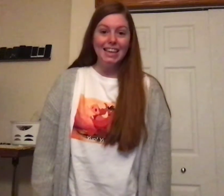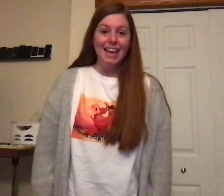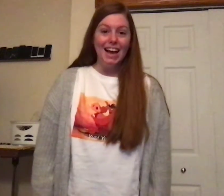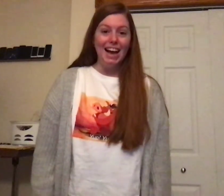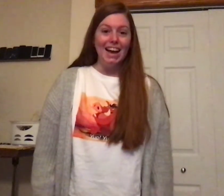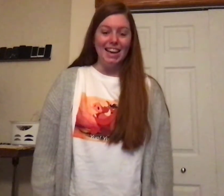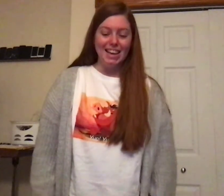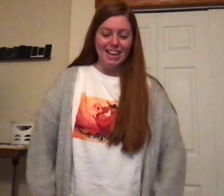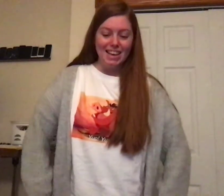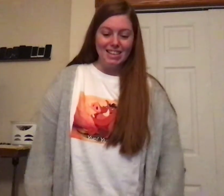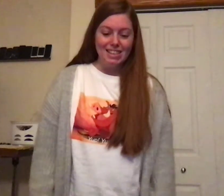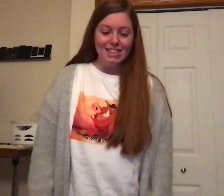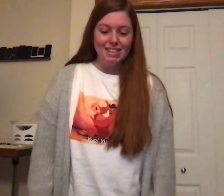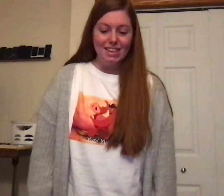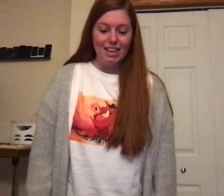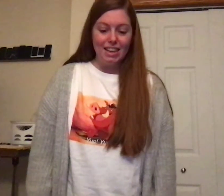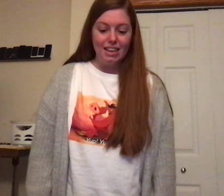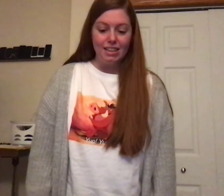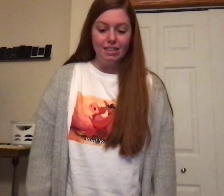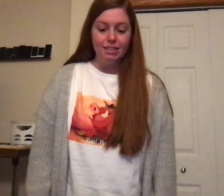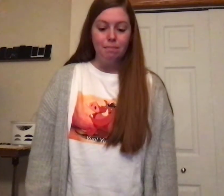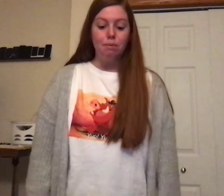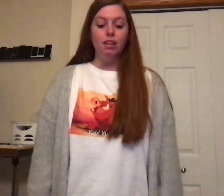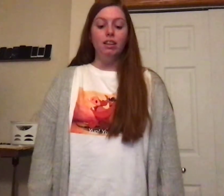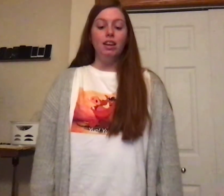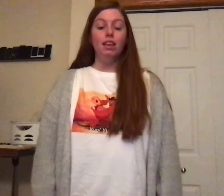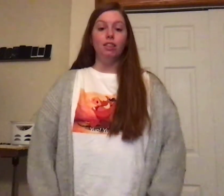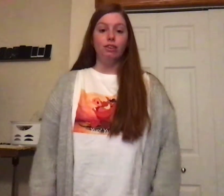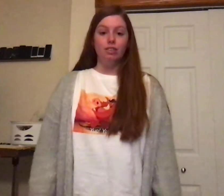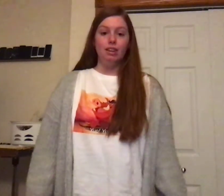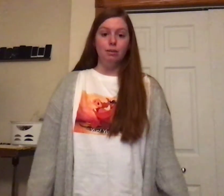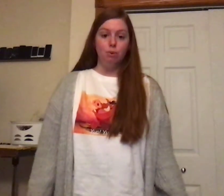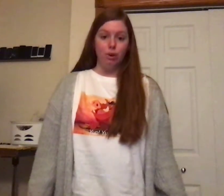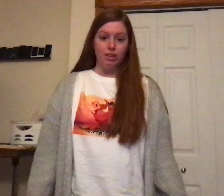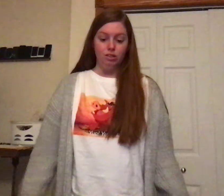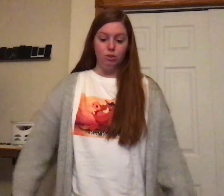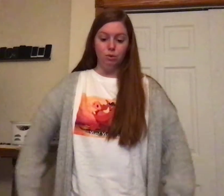Hi! This is melody 13.2.